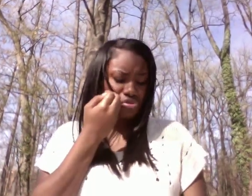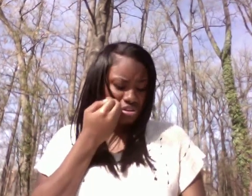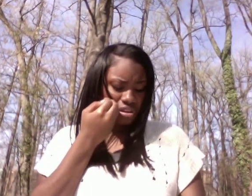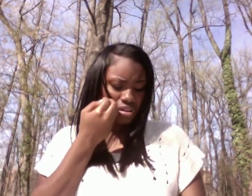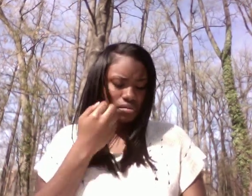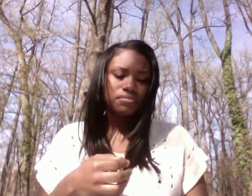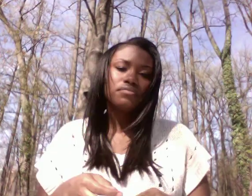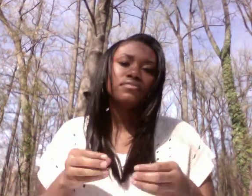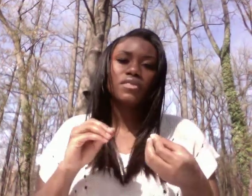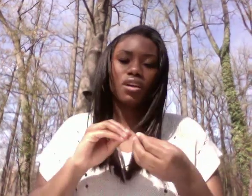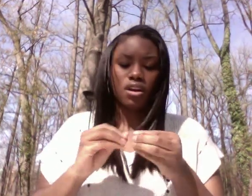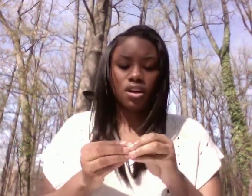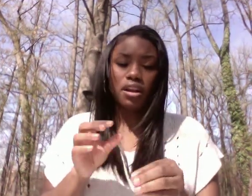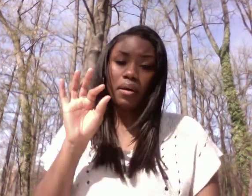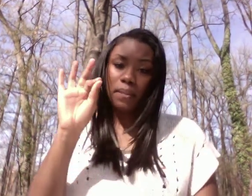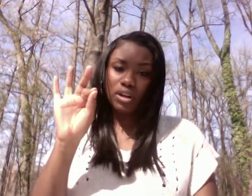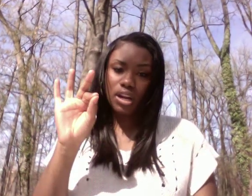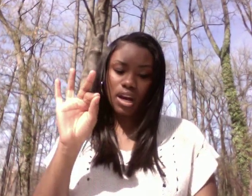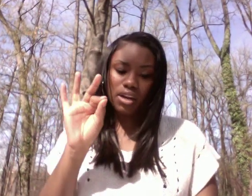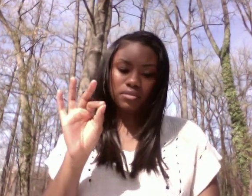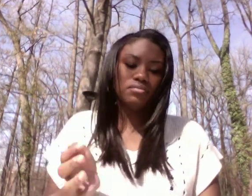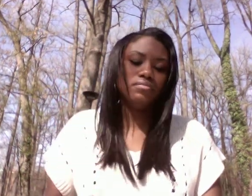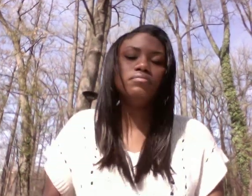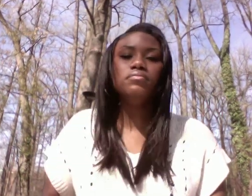Shine. 9. 8.